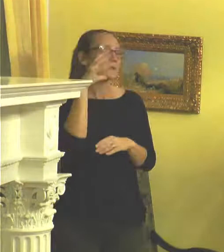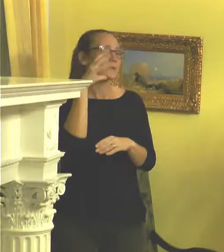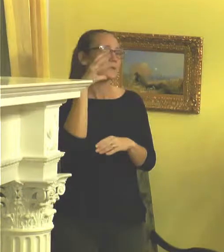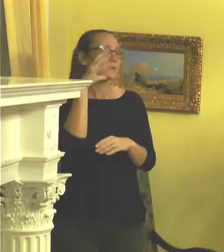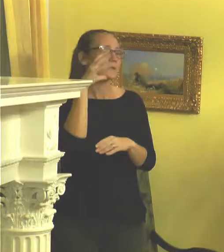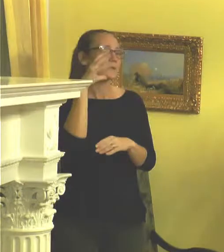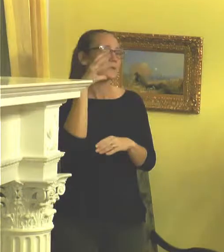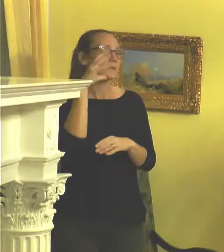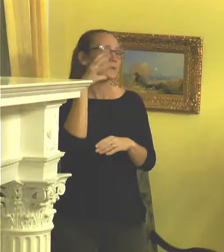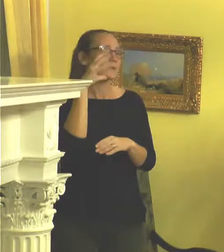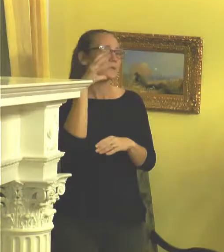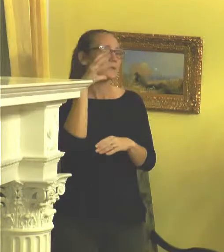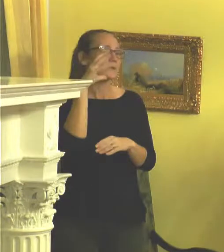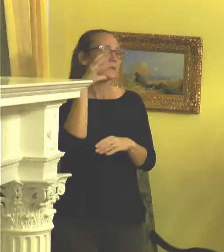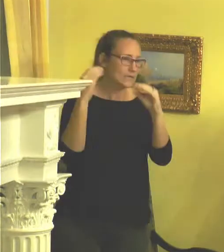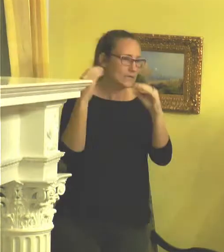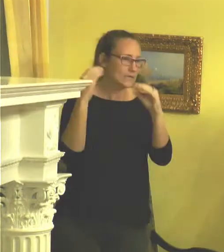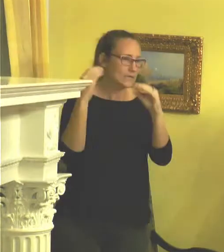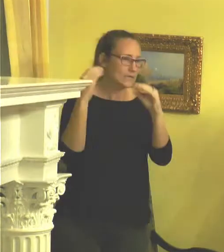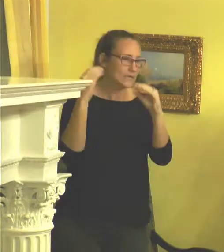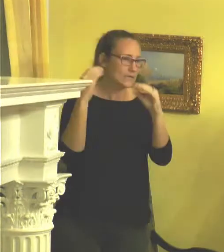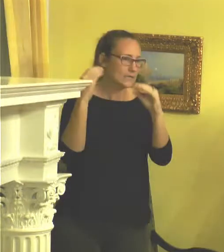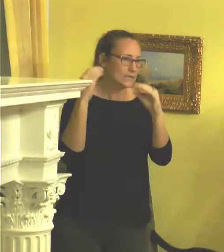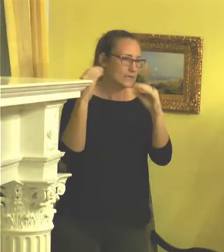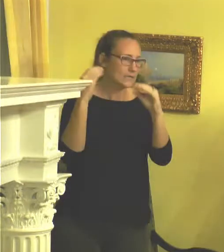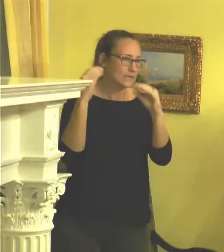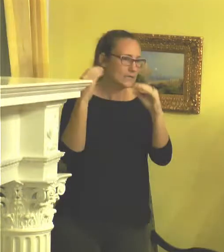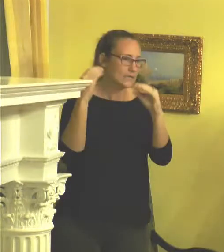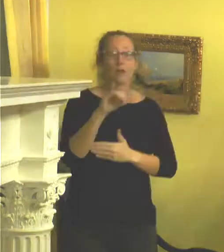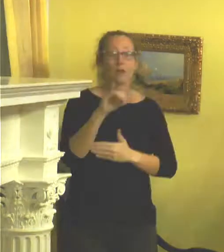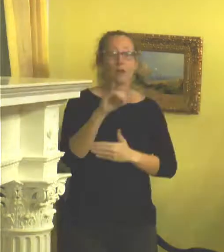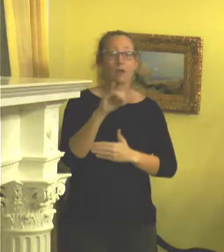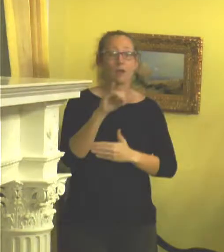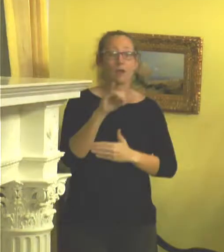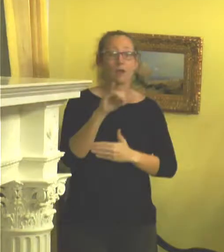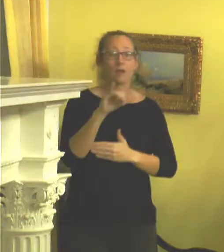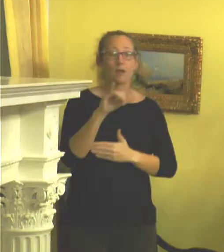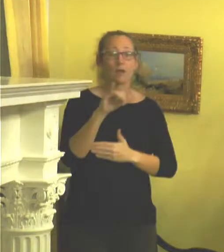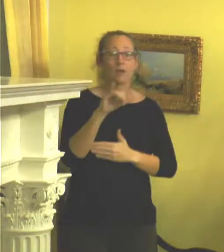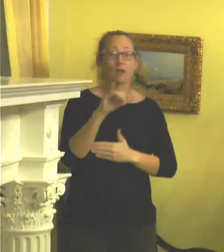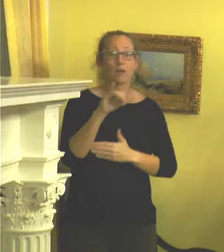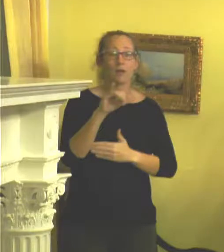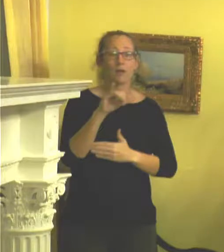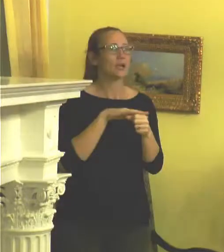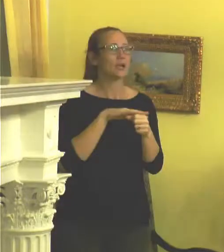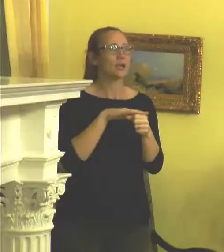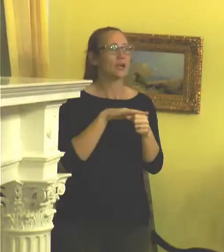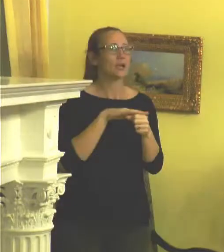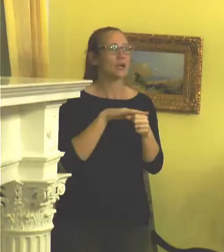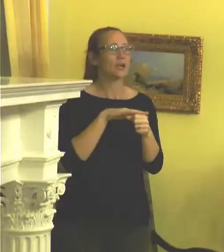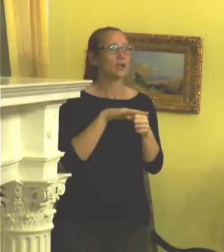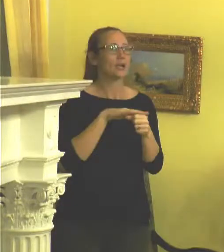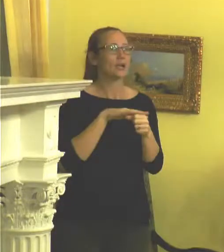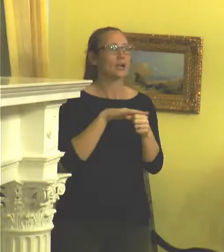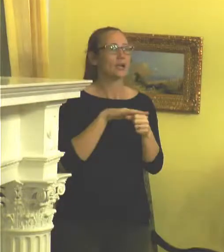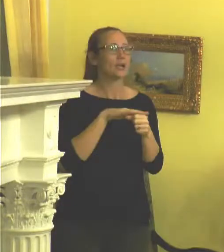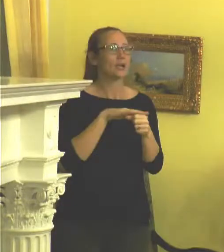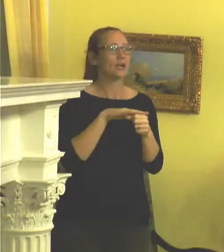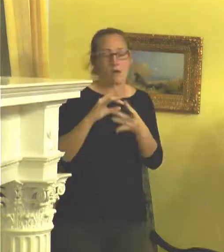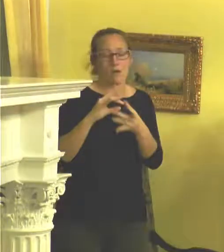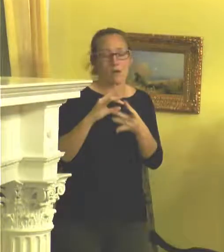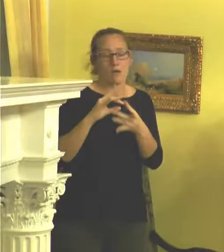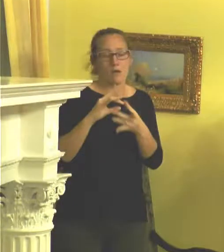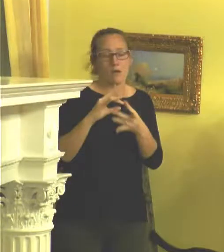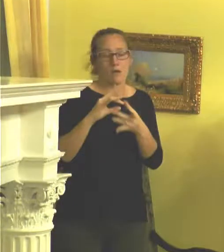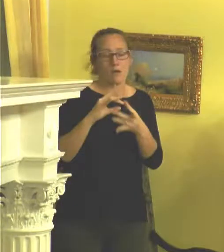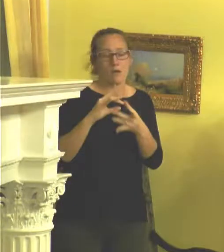teach. In both like my elementary residency and she went missing. I don't know, just, I felt it. And